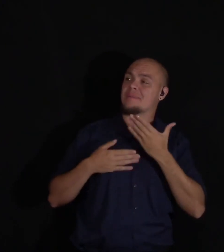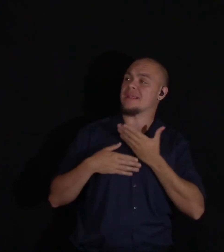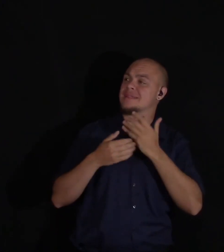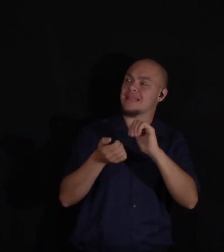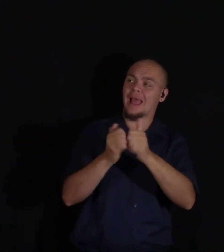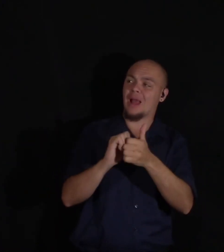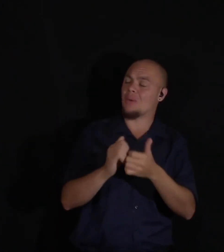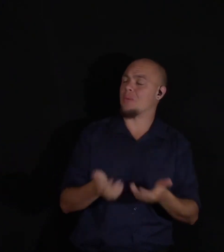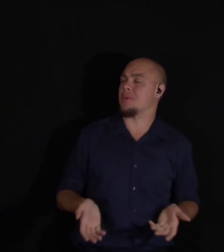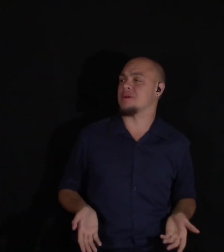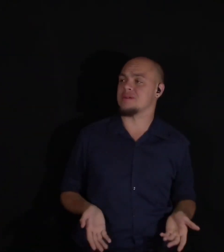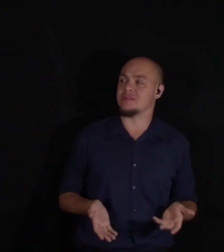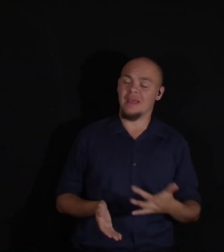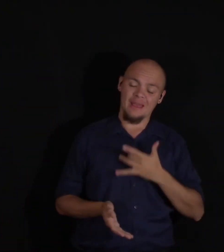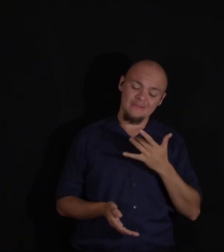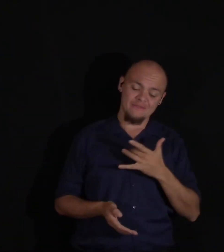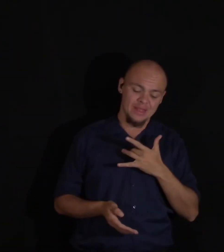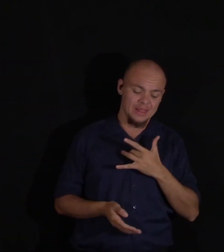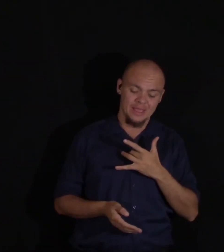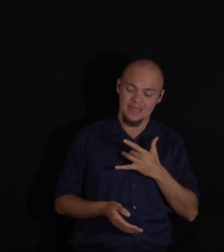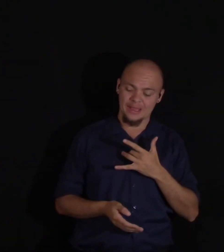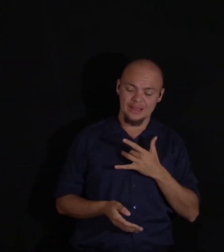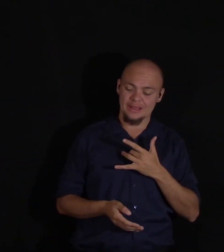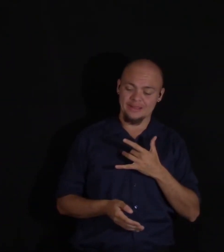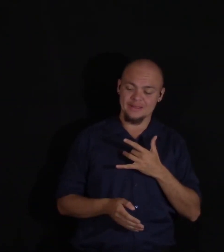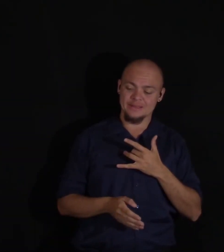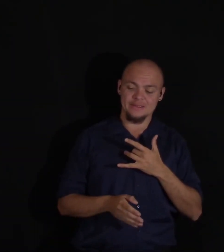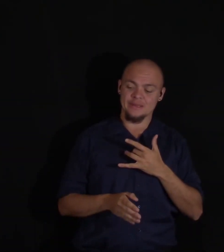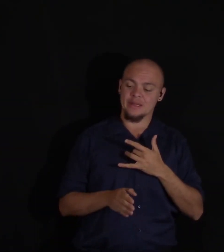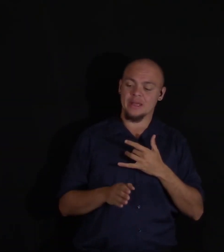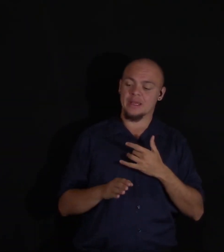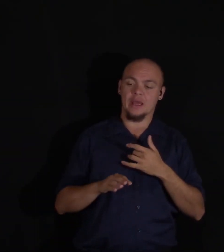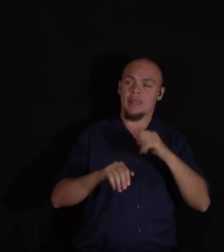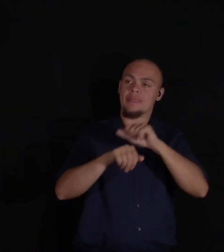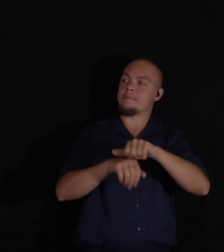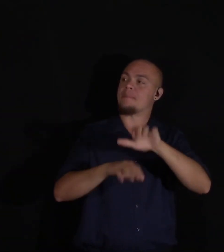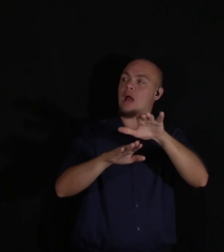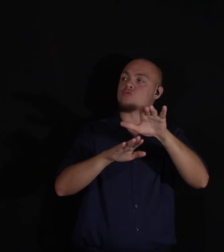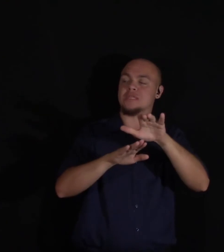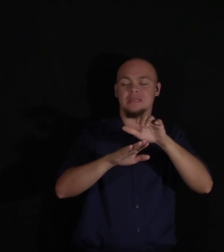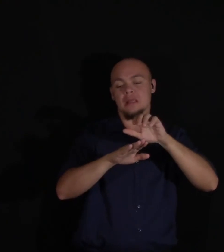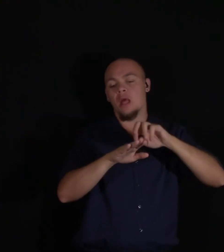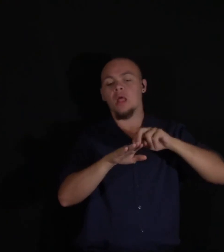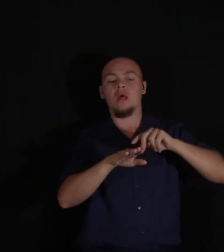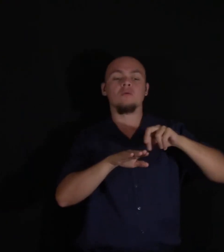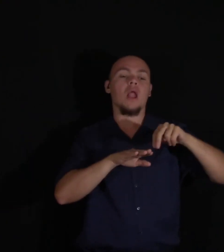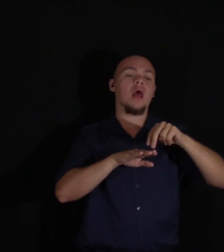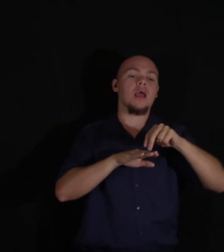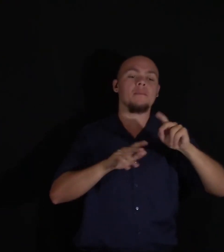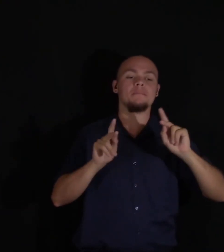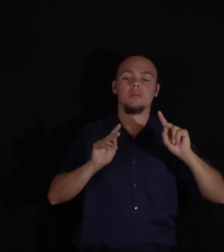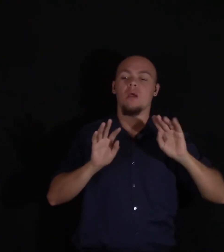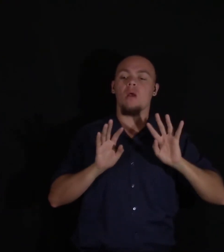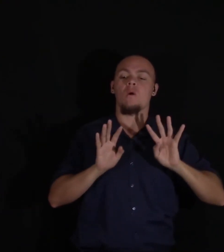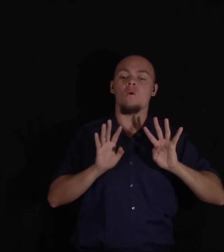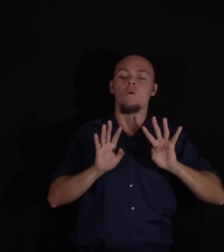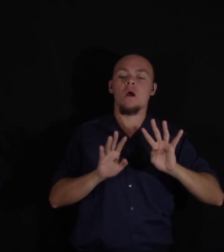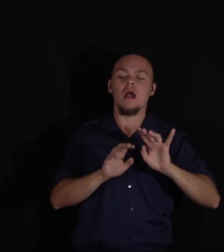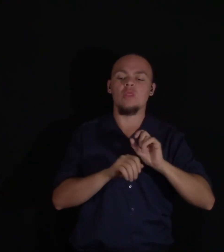I feel as if I were walking on the edge of a precipice, towards which thousands are crowding and endeavouring to plunge me into the abyss.